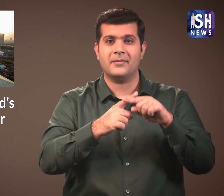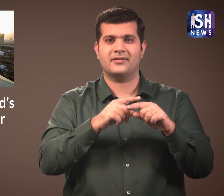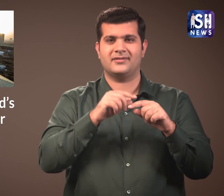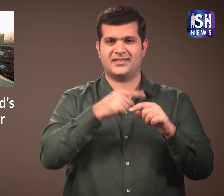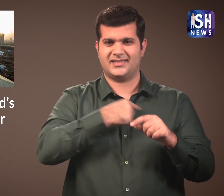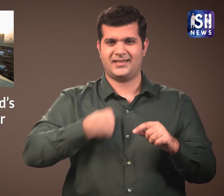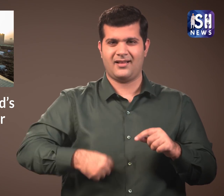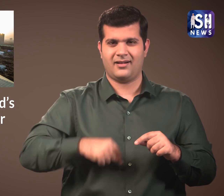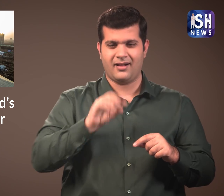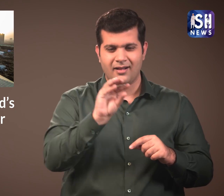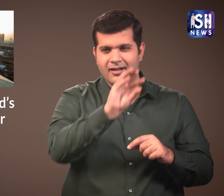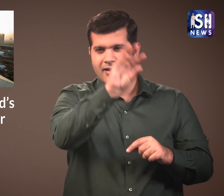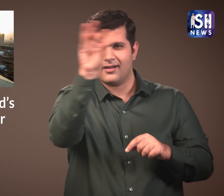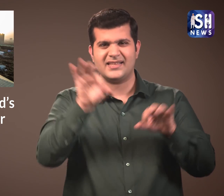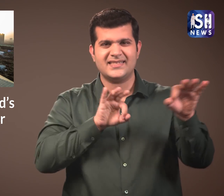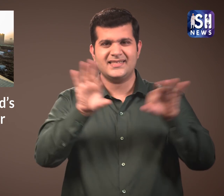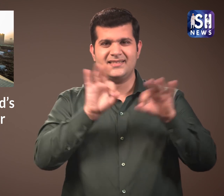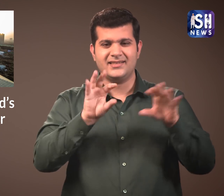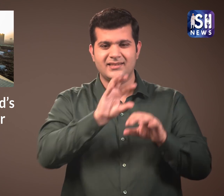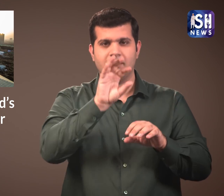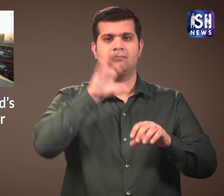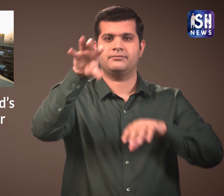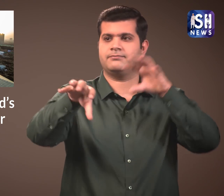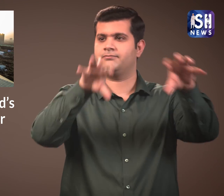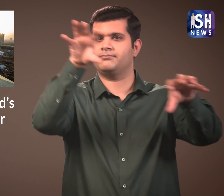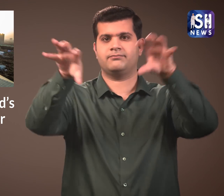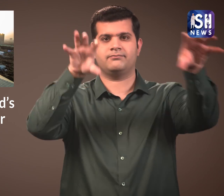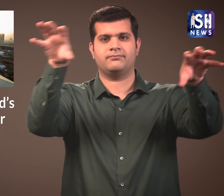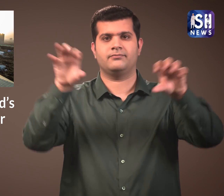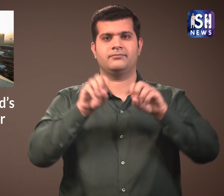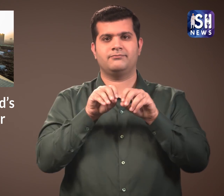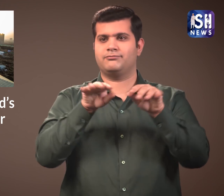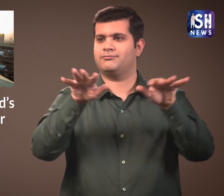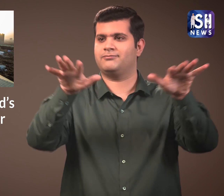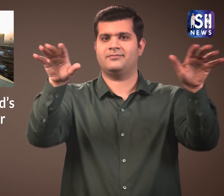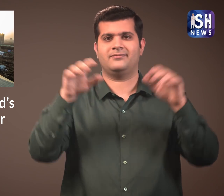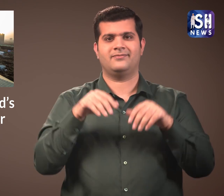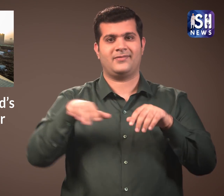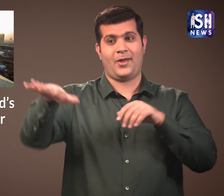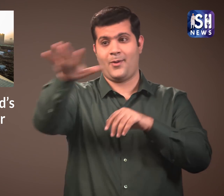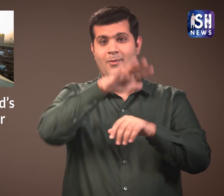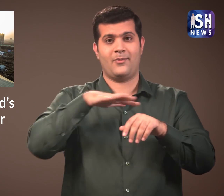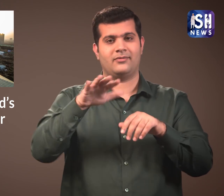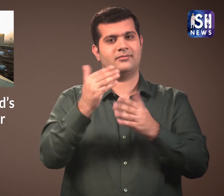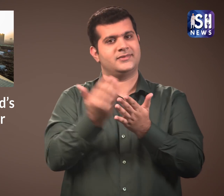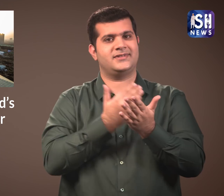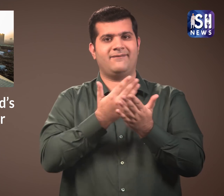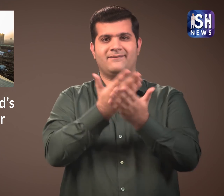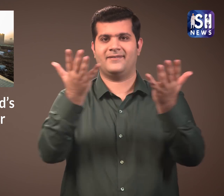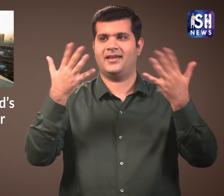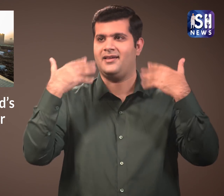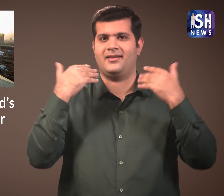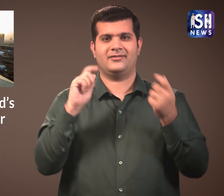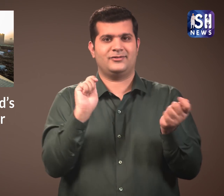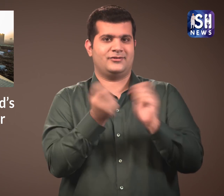It will be installed in various Chinese cities. This help to purify the air and keep people safe by purifying the air.